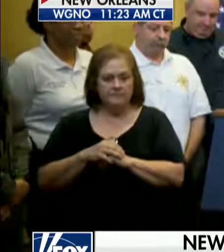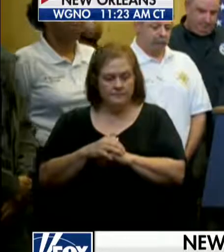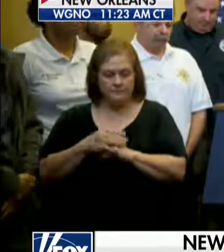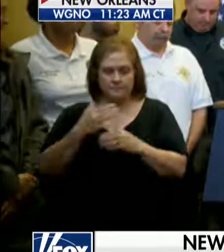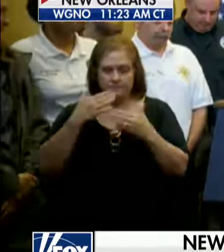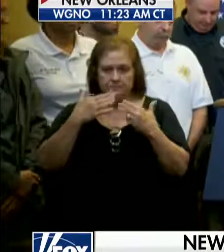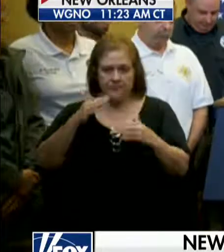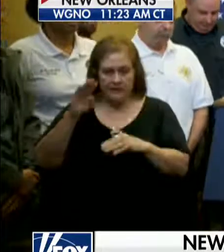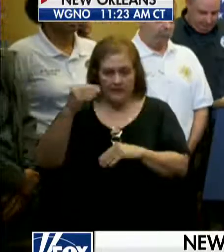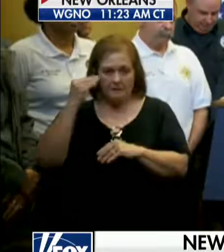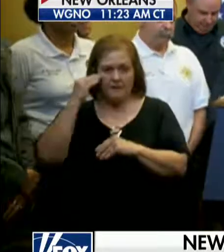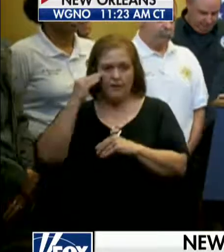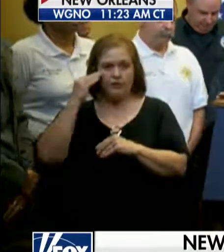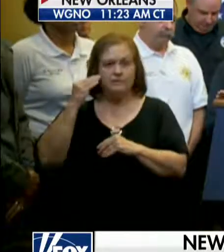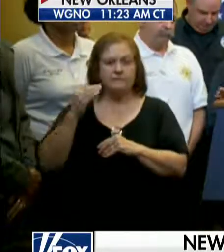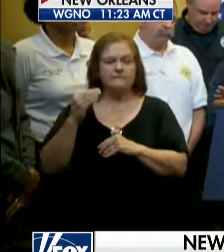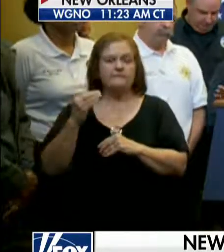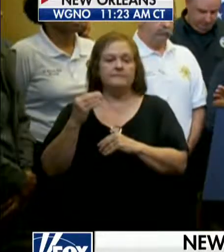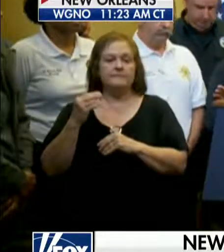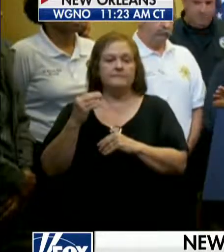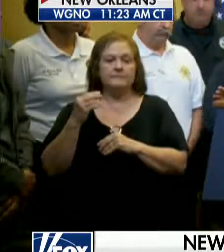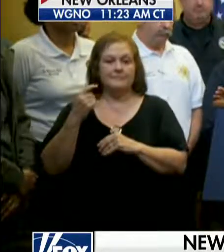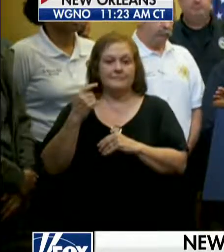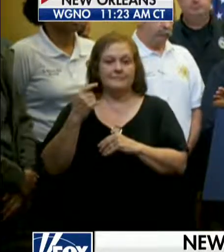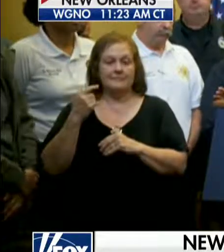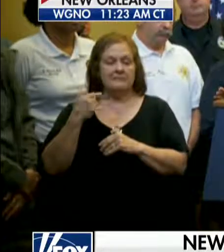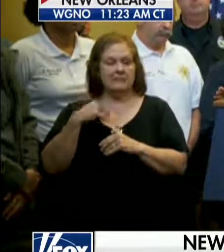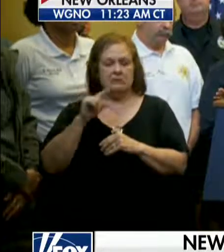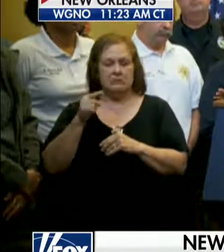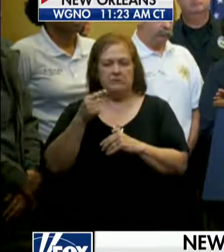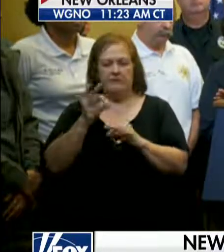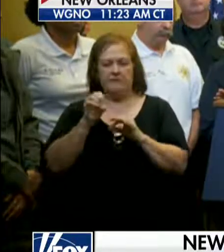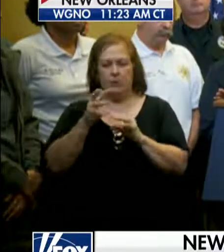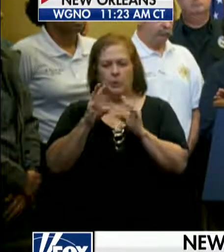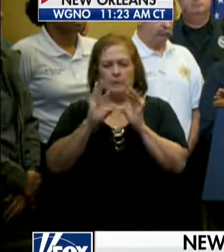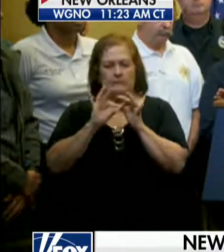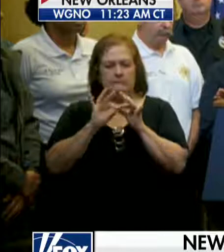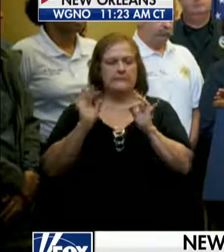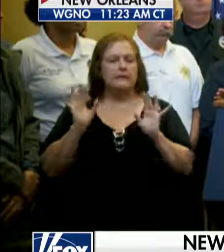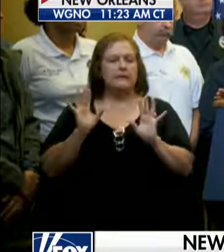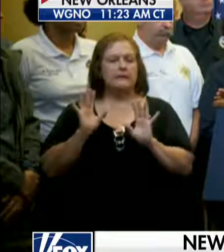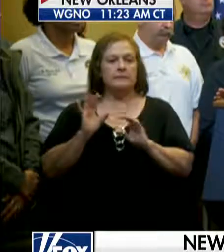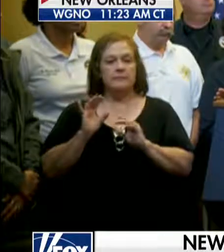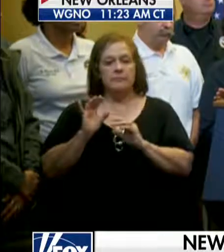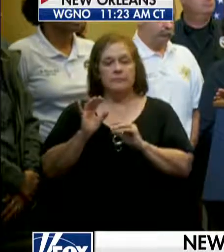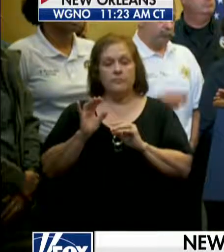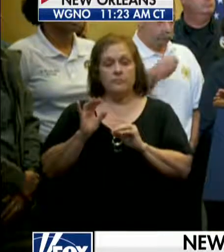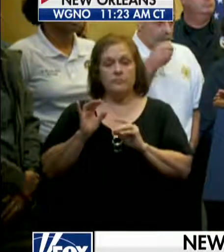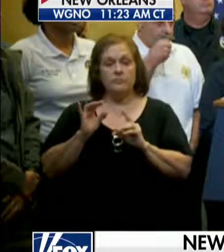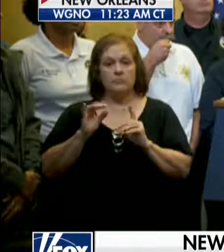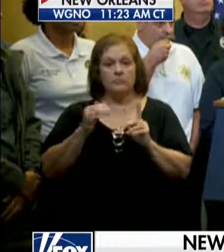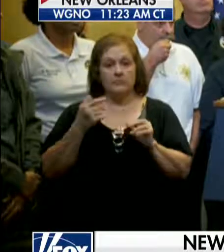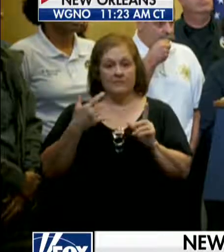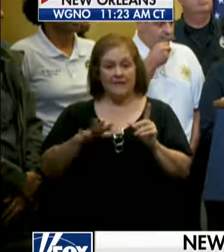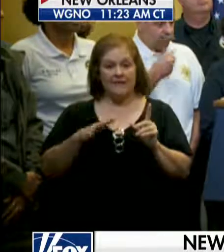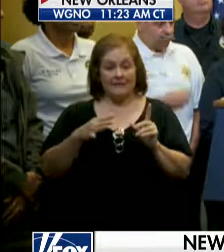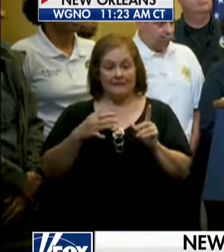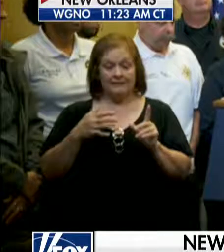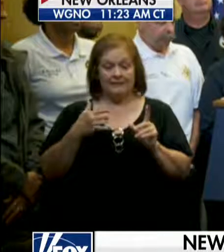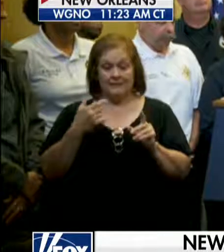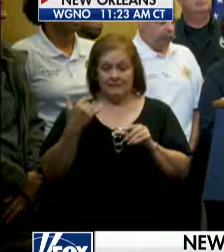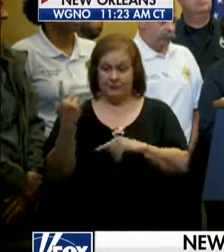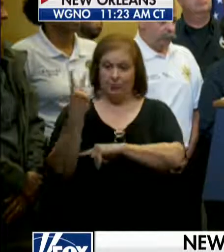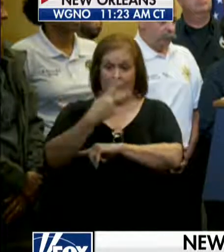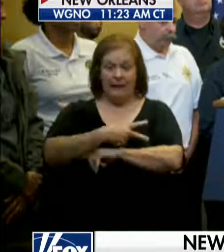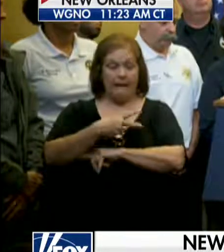Thank you, Mayor. I've just got a couple of comments that are very short. One, again, as you've heard me the last two days,